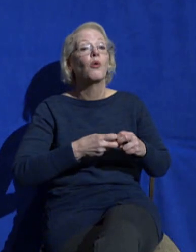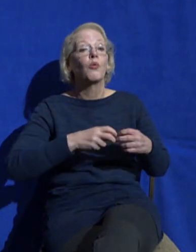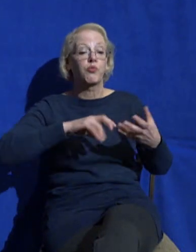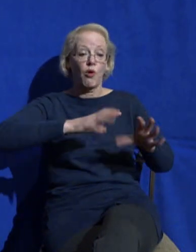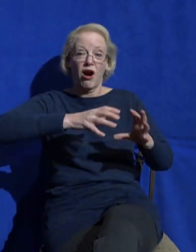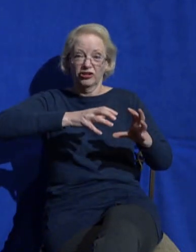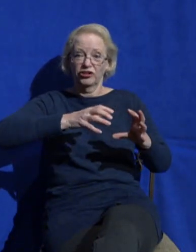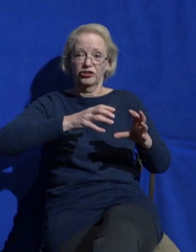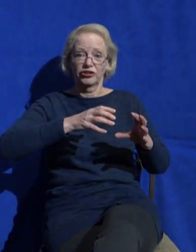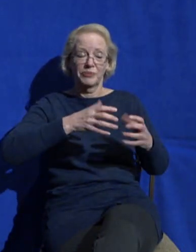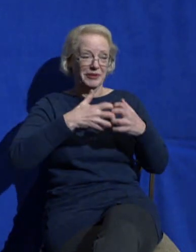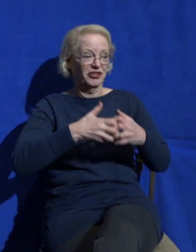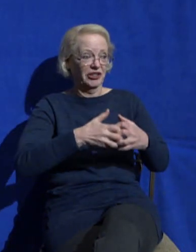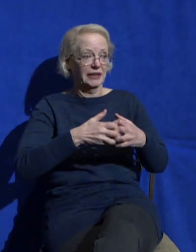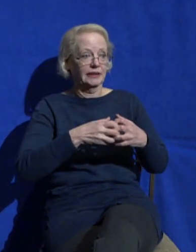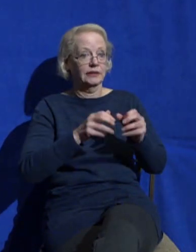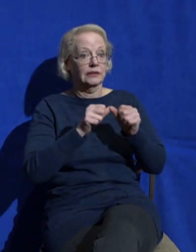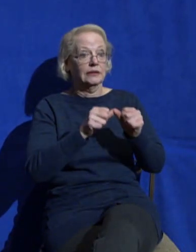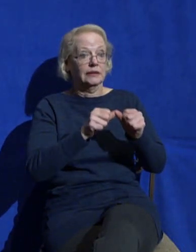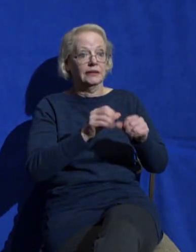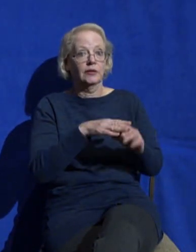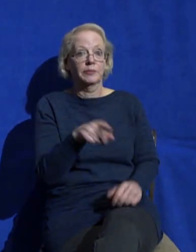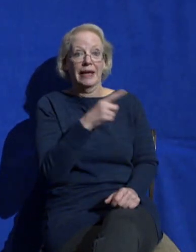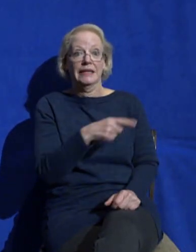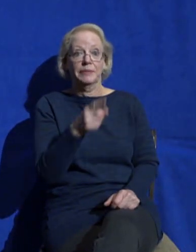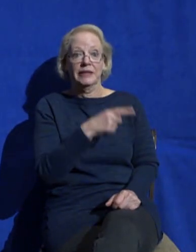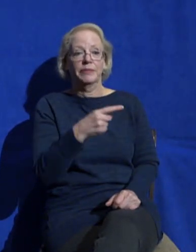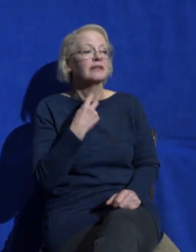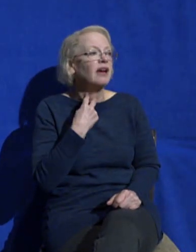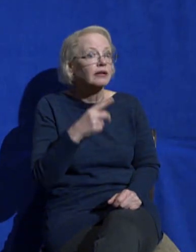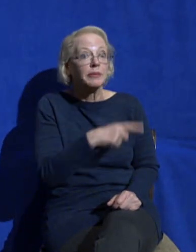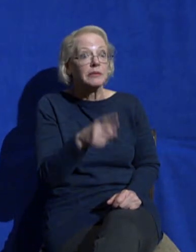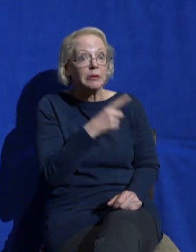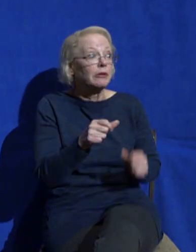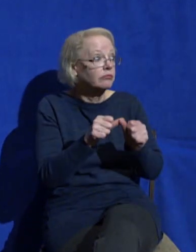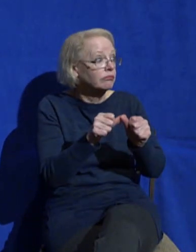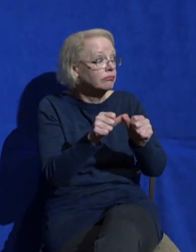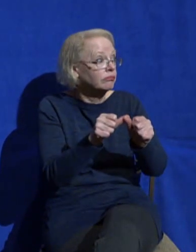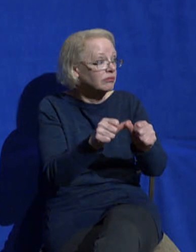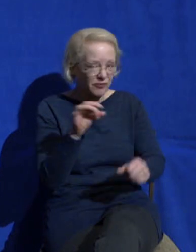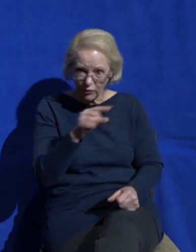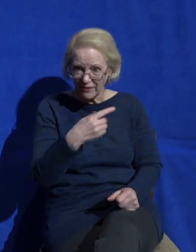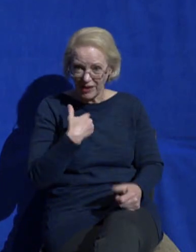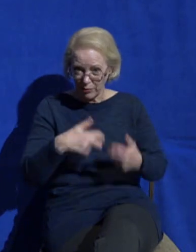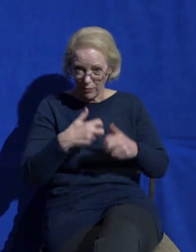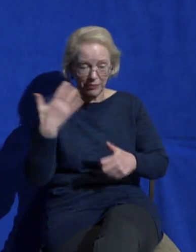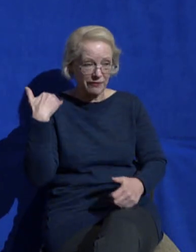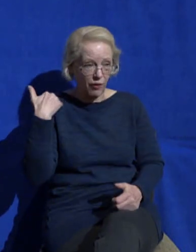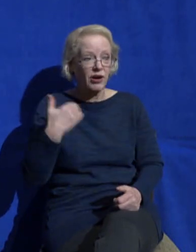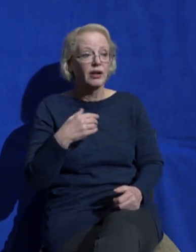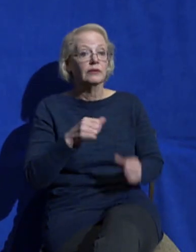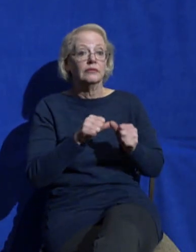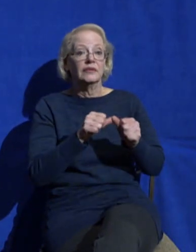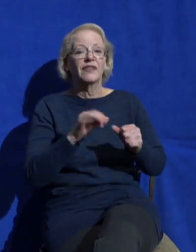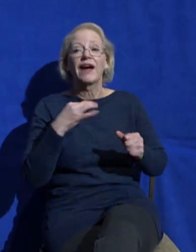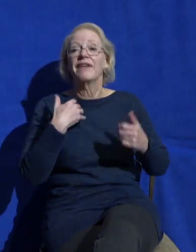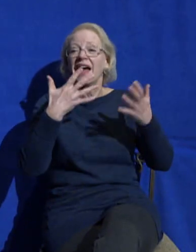stuck in the spin cycle. So if you've had that problem before, what happens is it gets stuck in the spin cycle. And especially if you have something heavy in it, like a